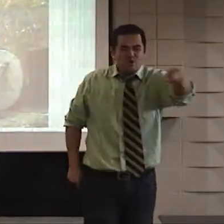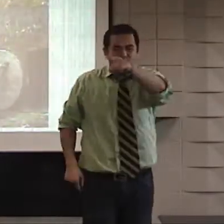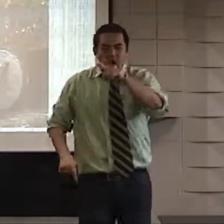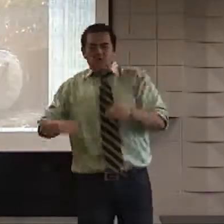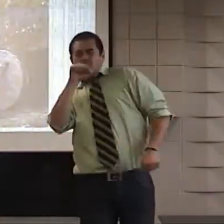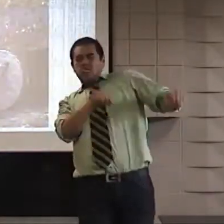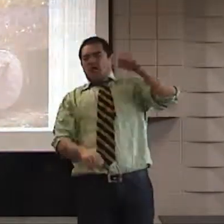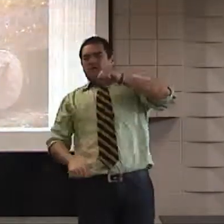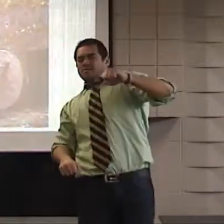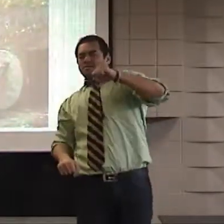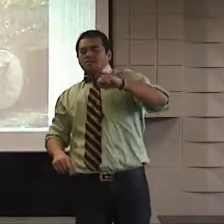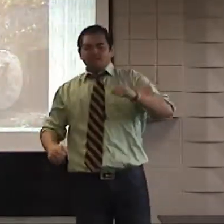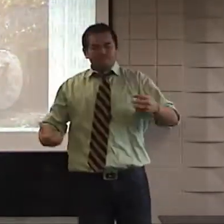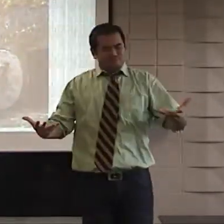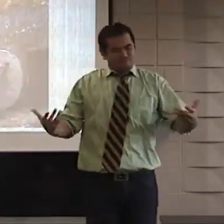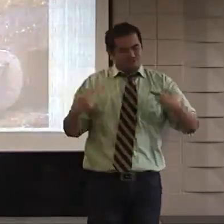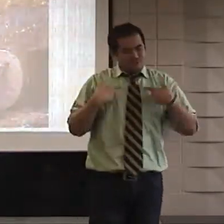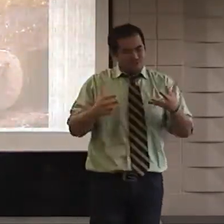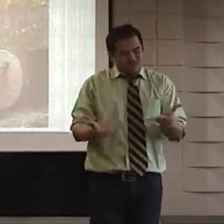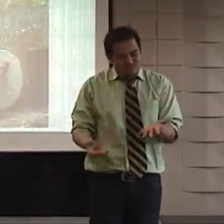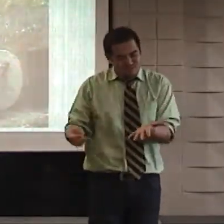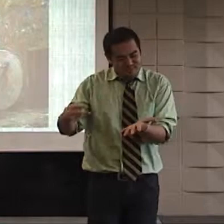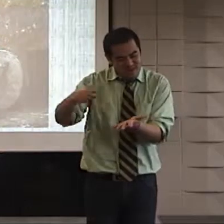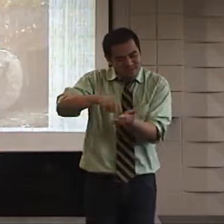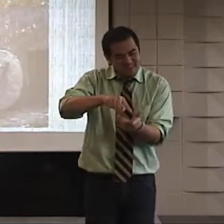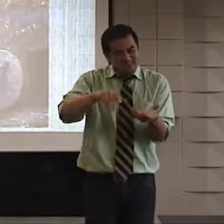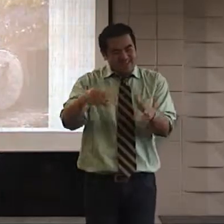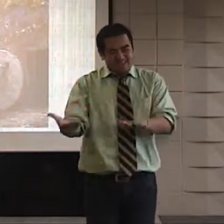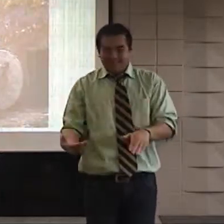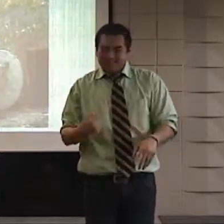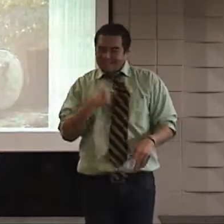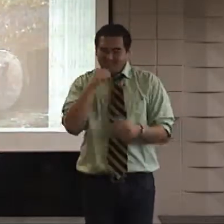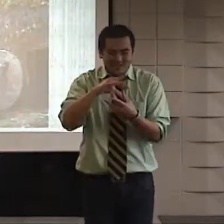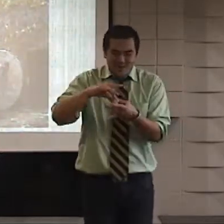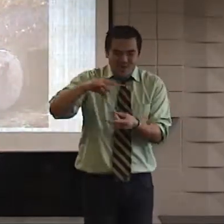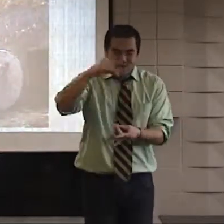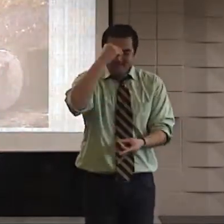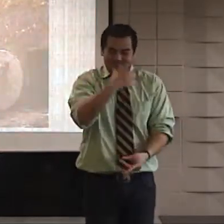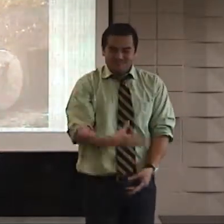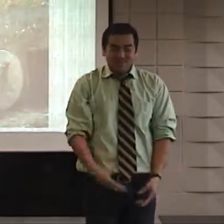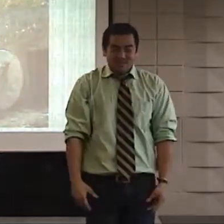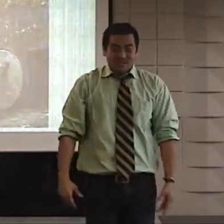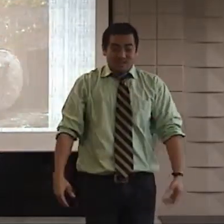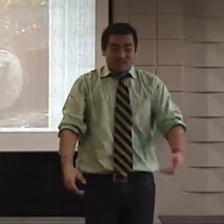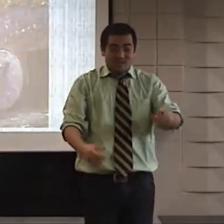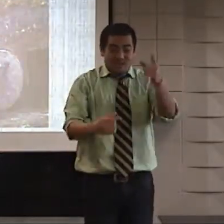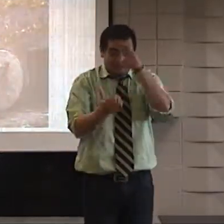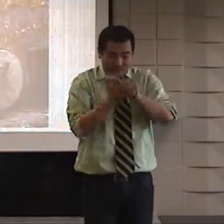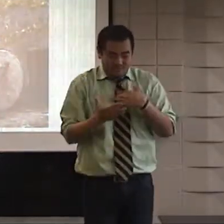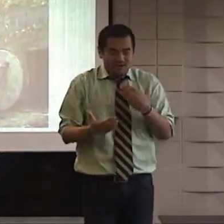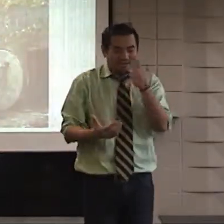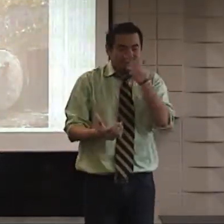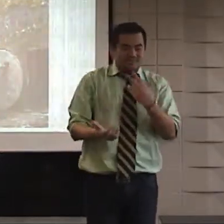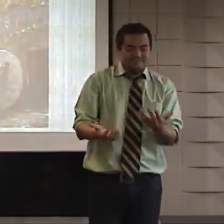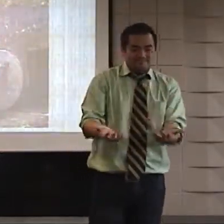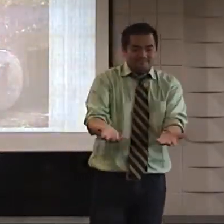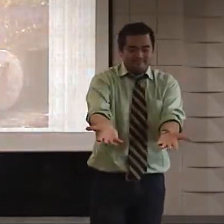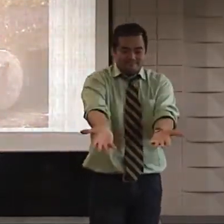be with you. Why are you doubting me? I'm risen from the dead. I'm not a ghost. If you don't believe me,